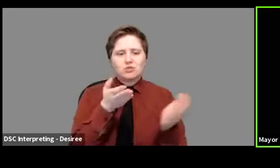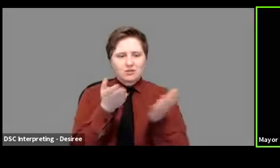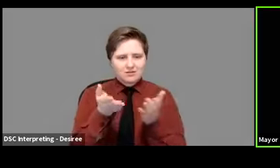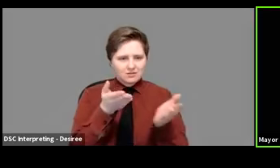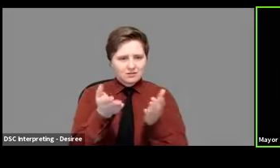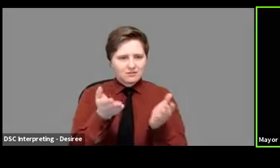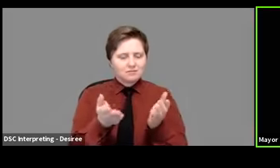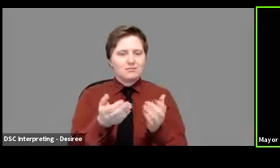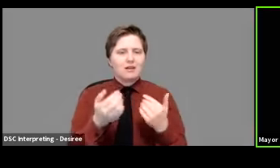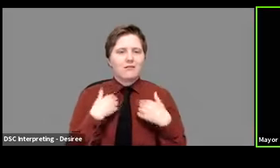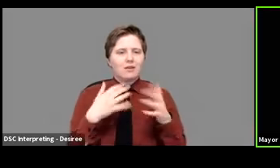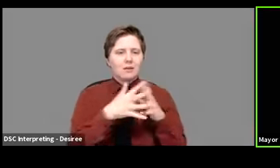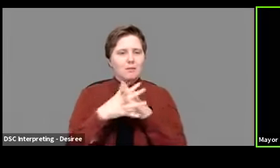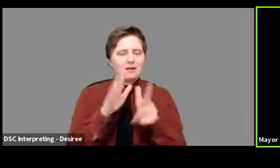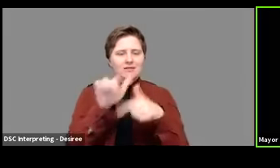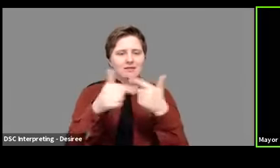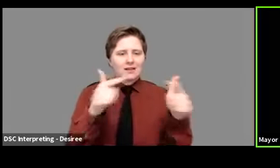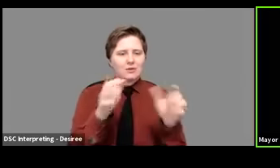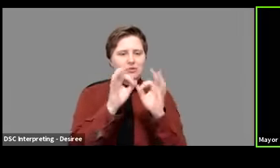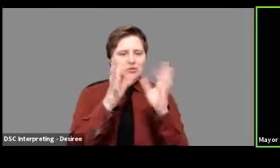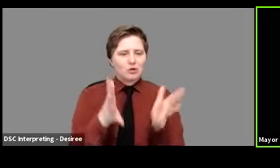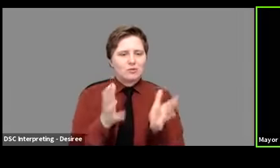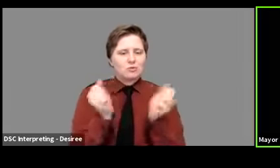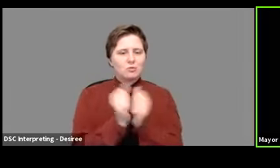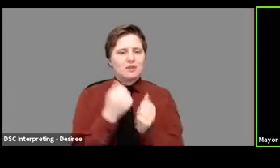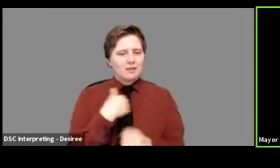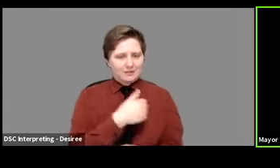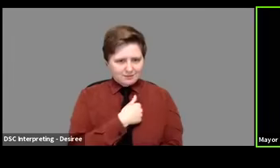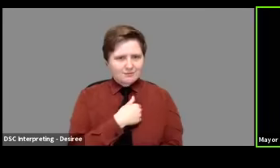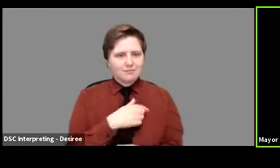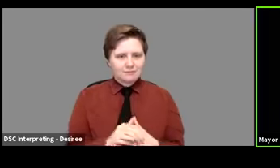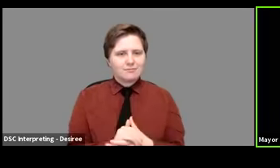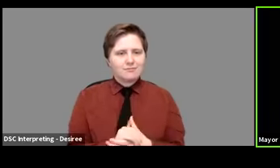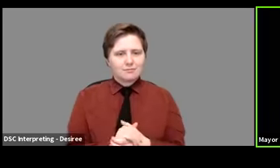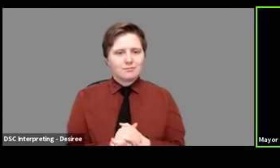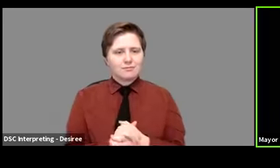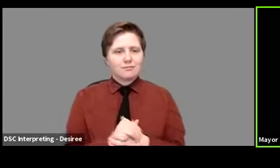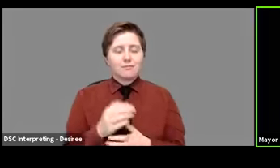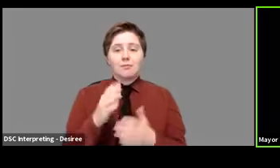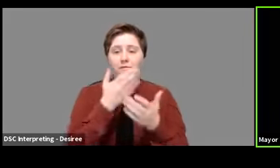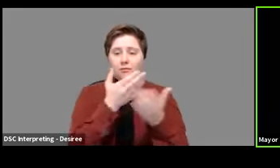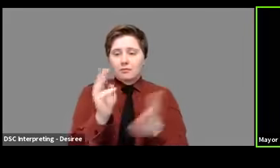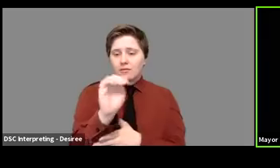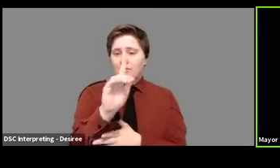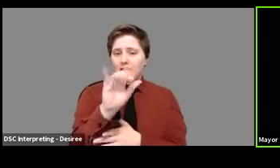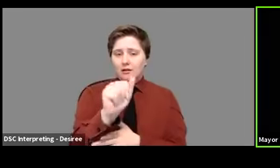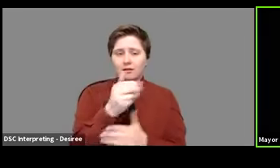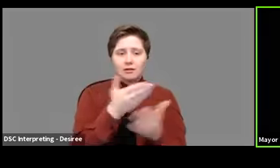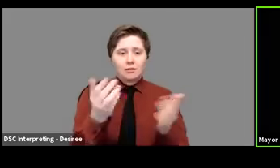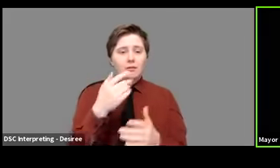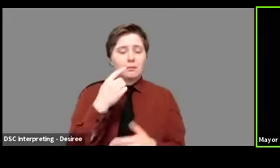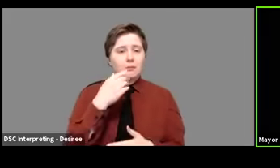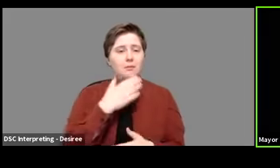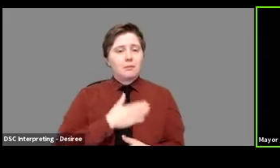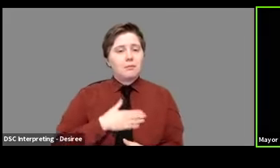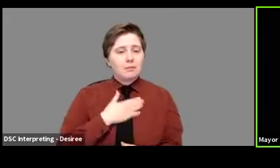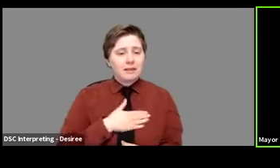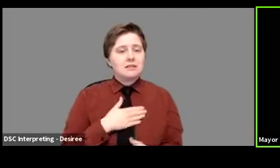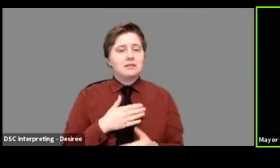and there are American Sign Language interpreters with us. Members of the media, if you could stay